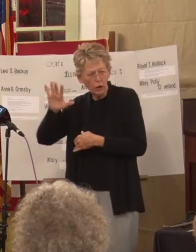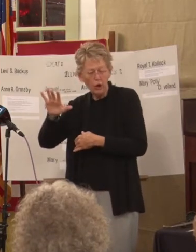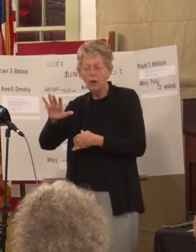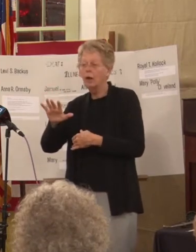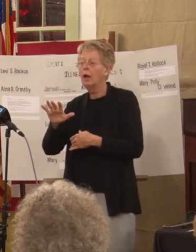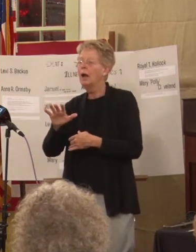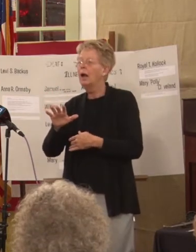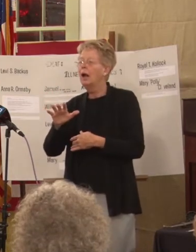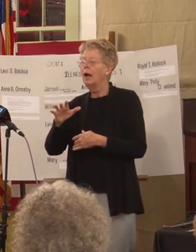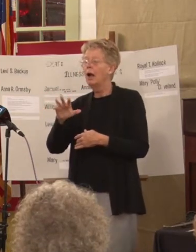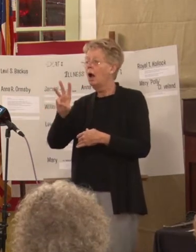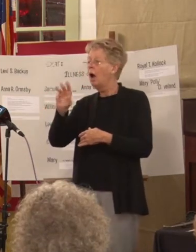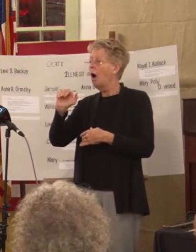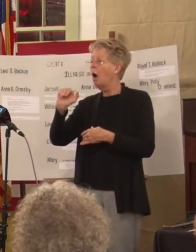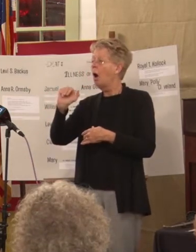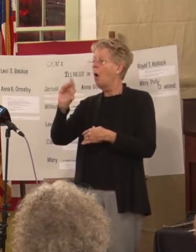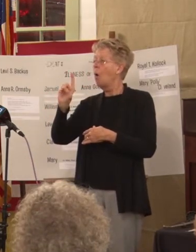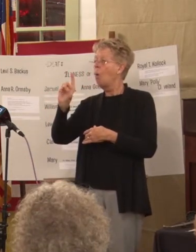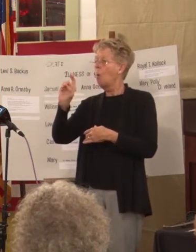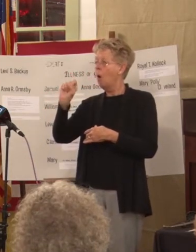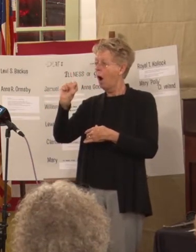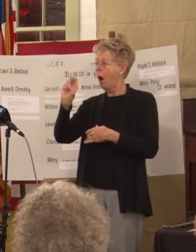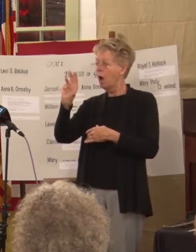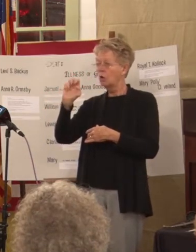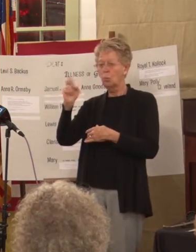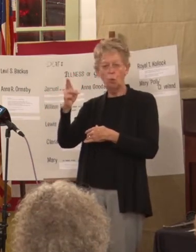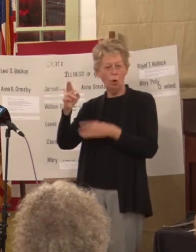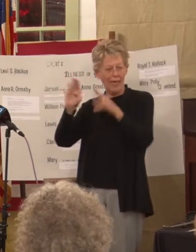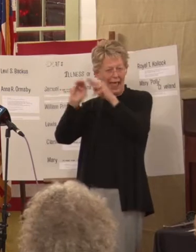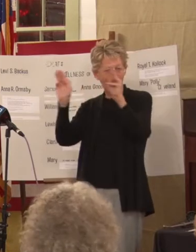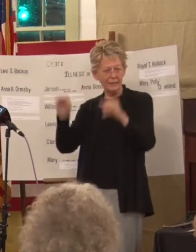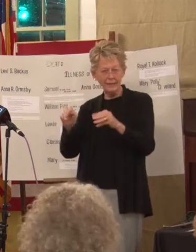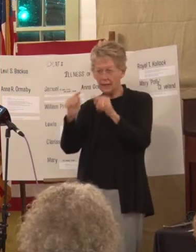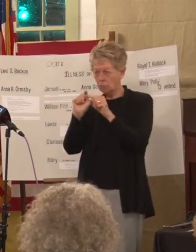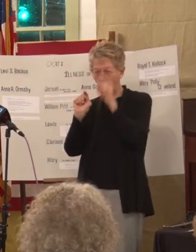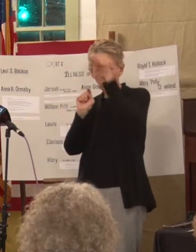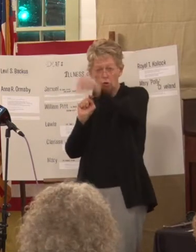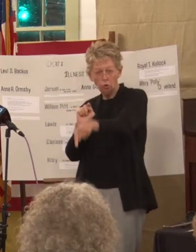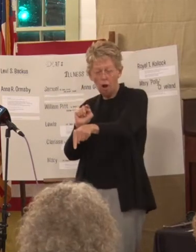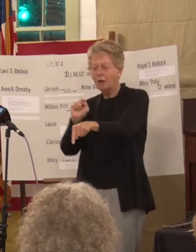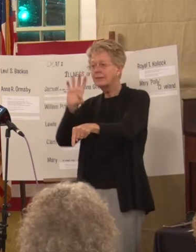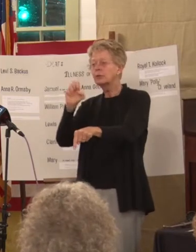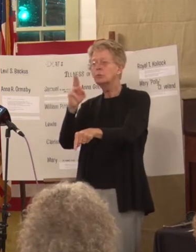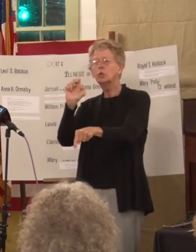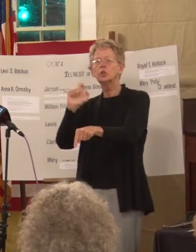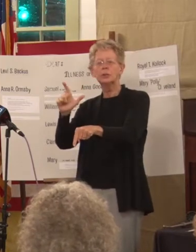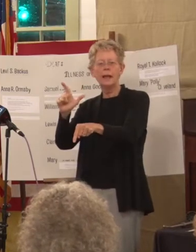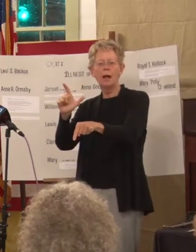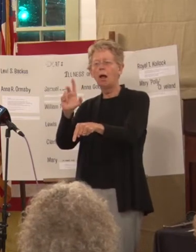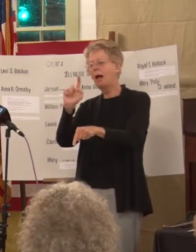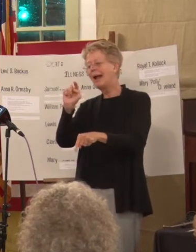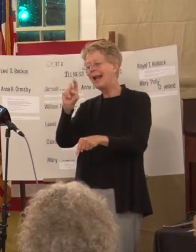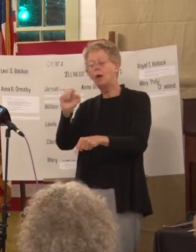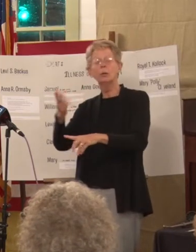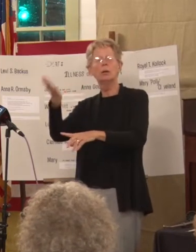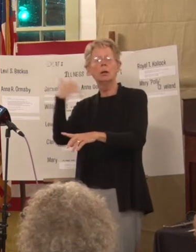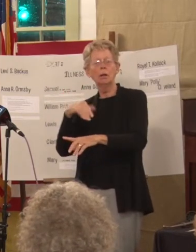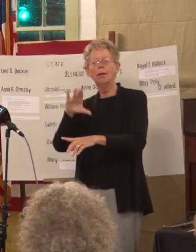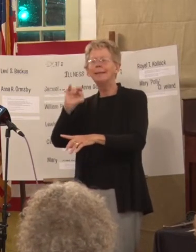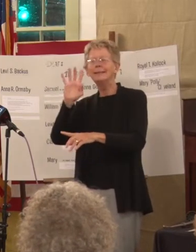from the Wadsworth-Anthonyan, it's got Bushnell Towers. That location was City Hotel, in which the school